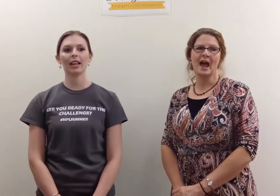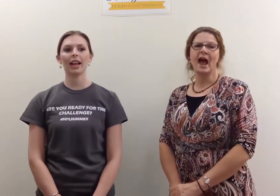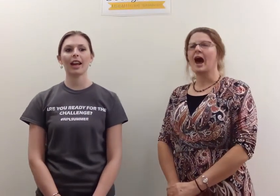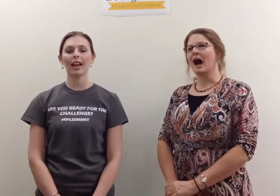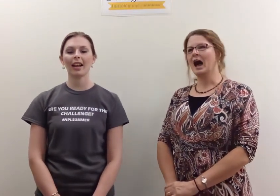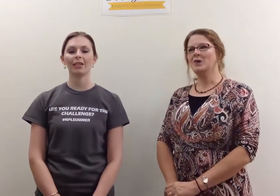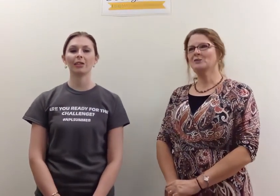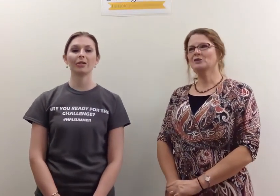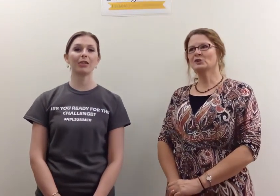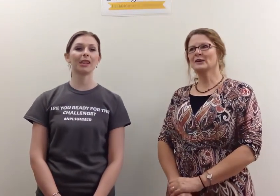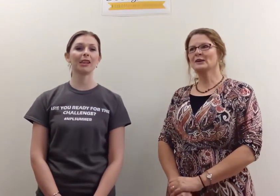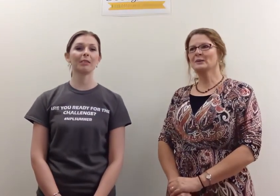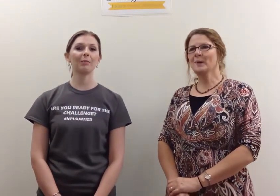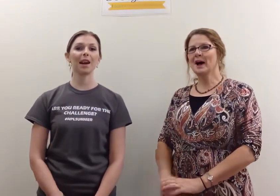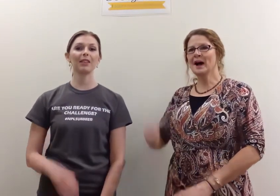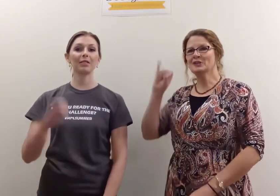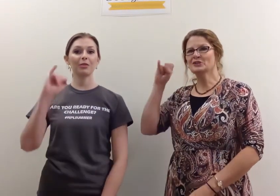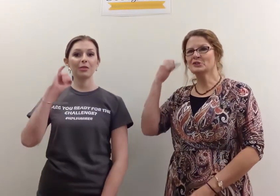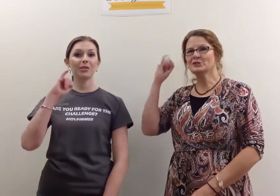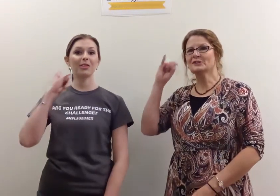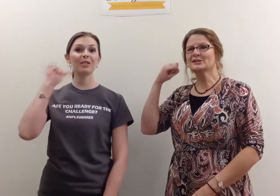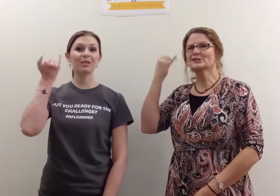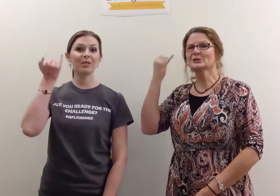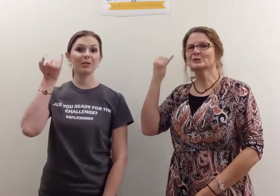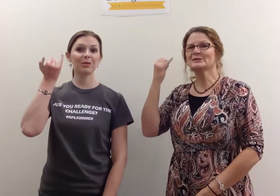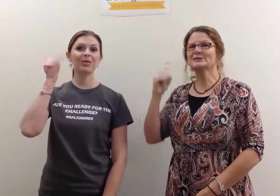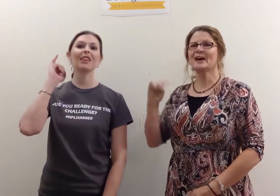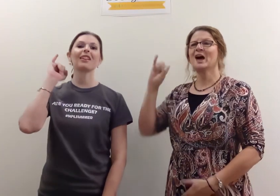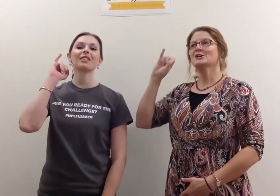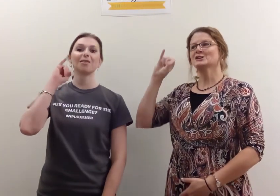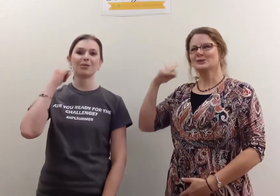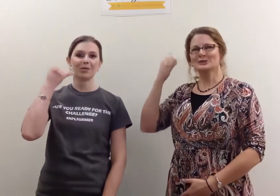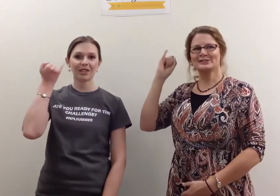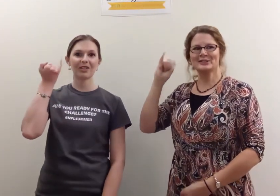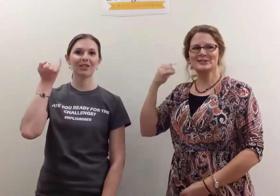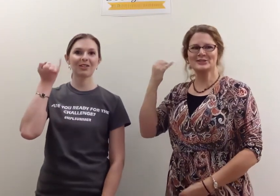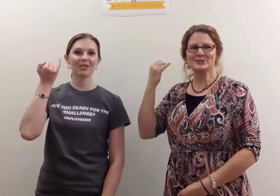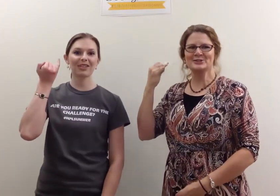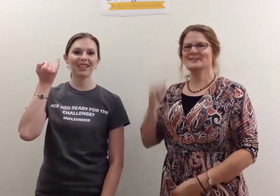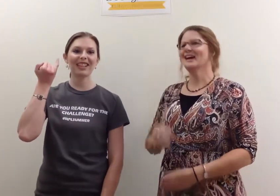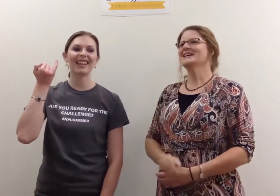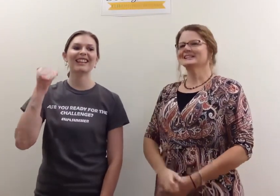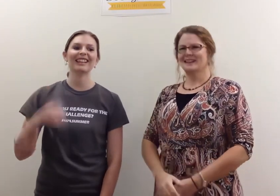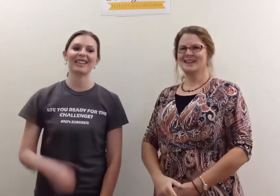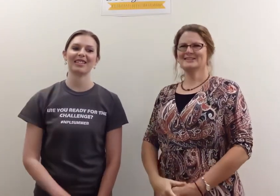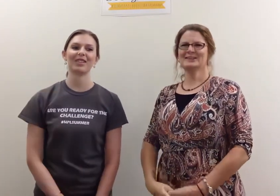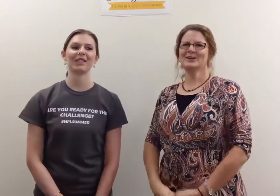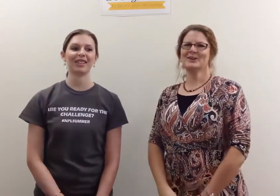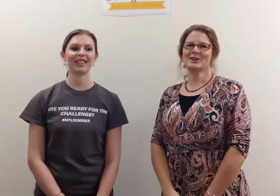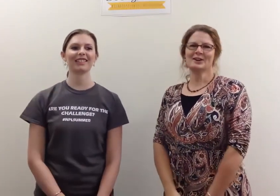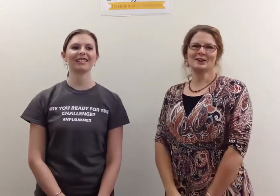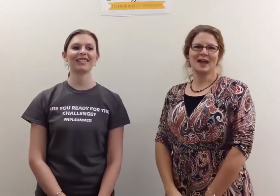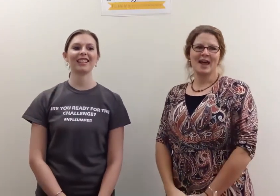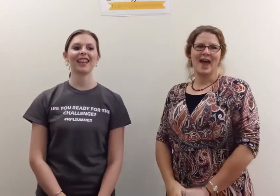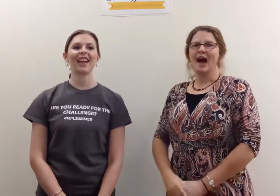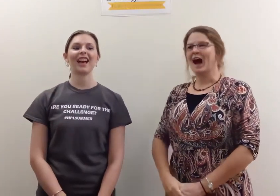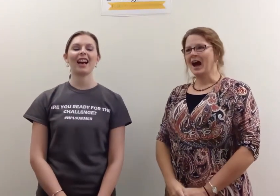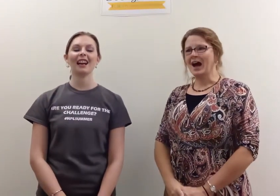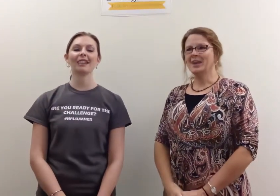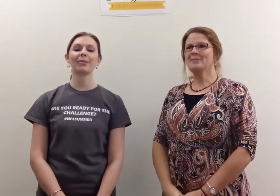I will drink my juicy juice, juicy juice taste so good. I am